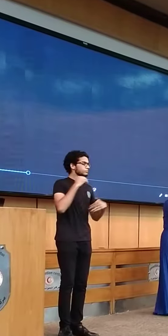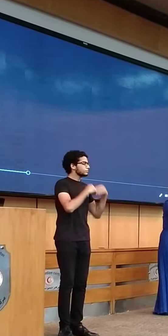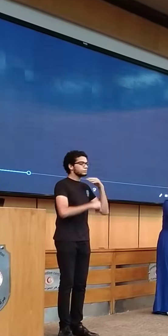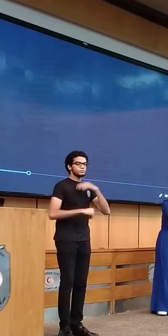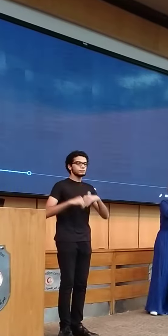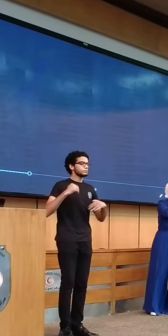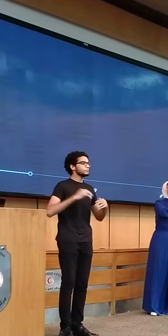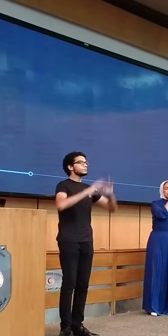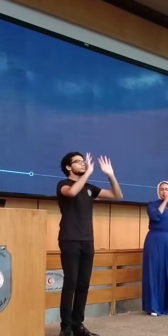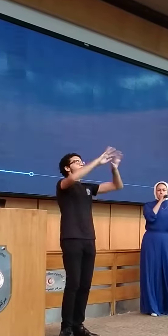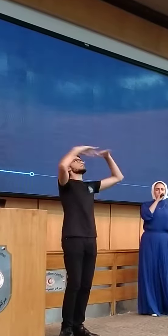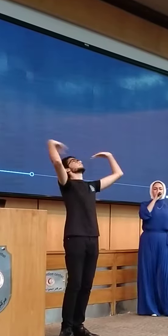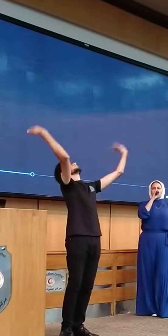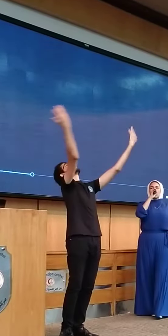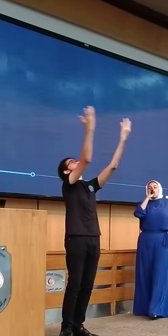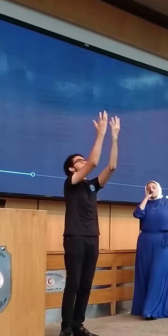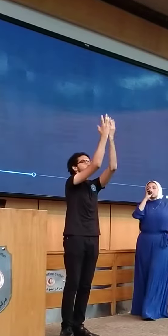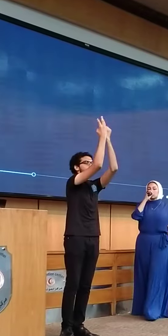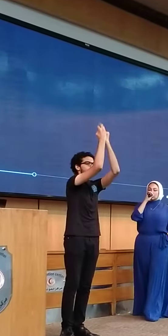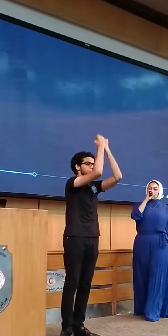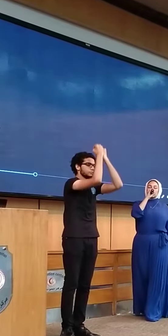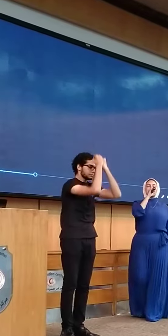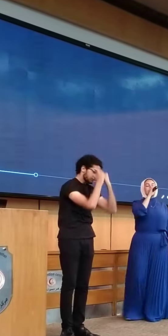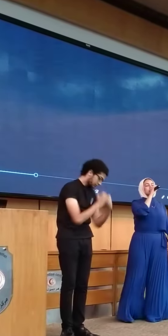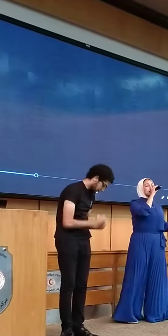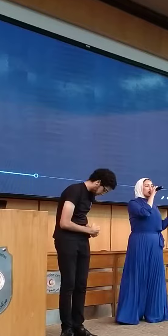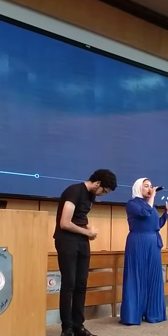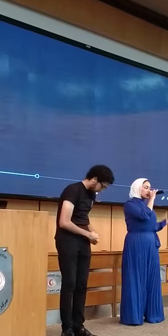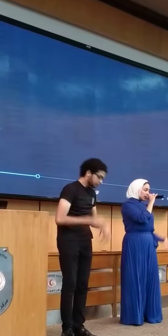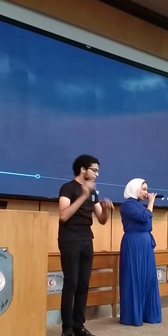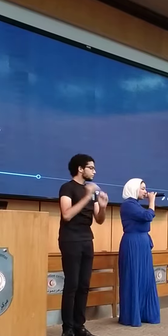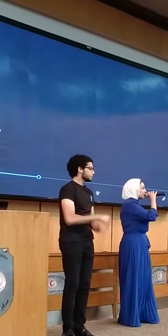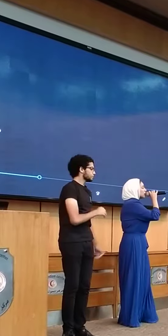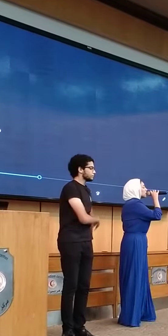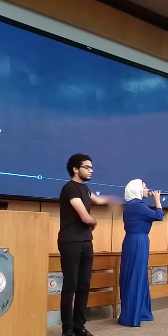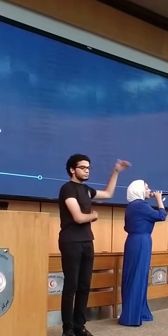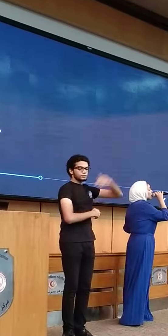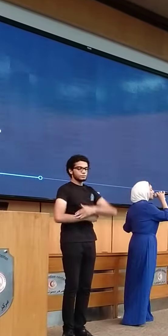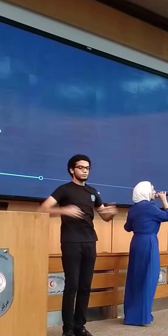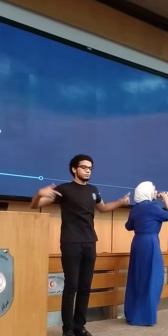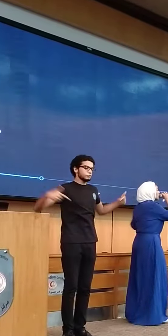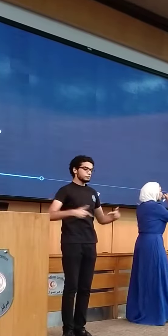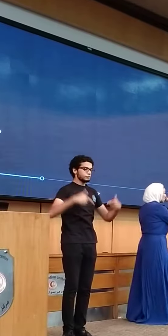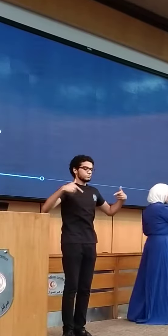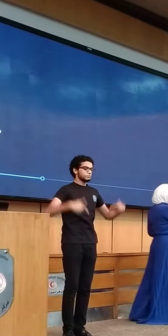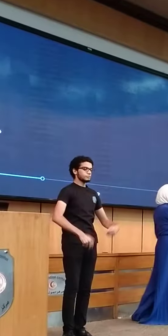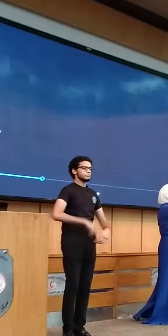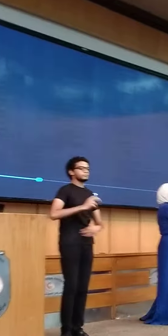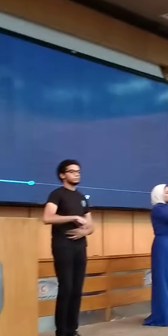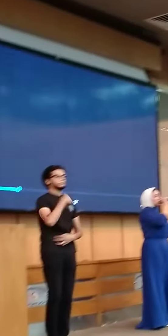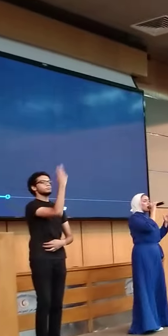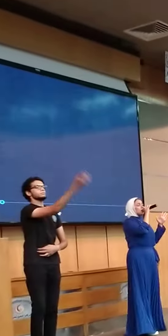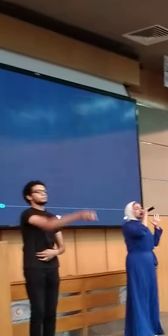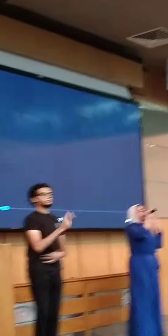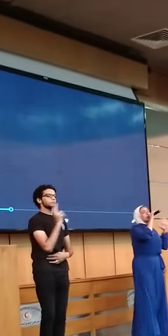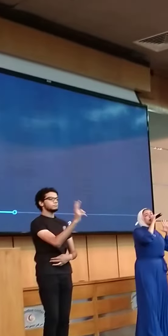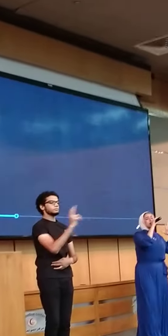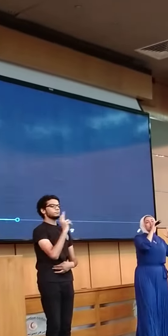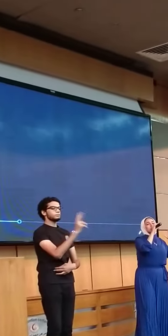I'm not lying in this world We need all the sleep that is in, to stay for tomorrow And